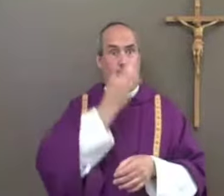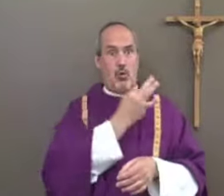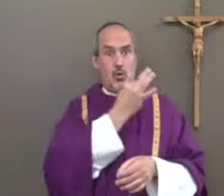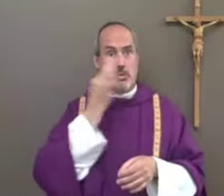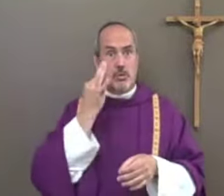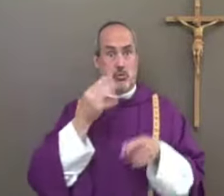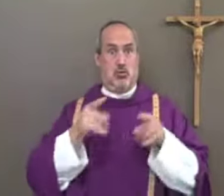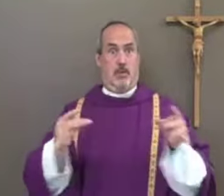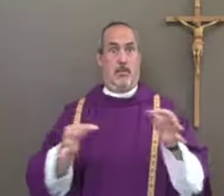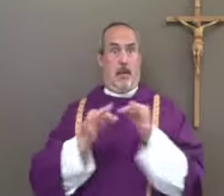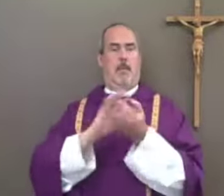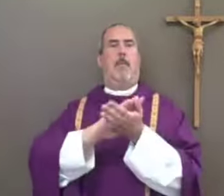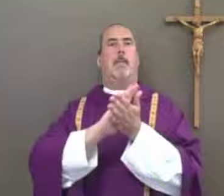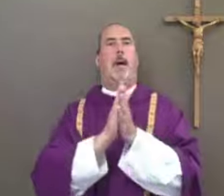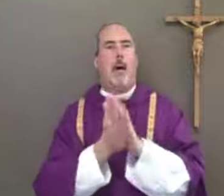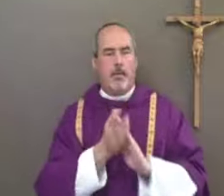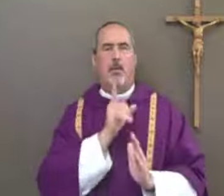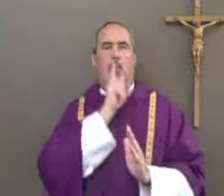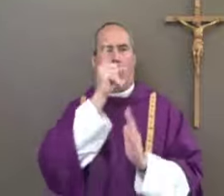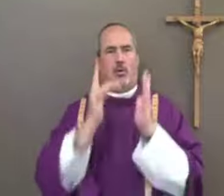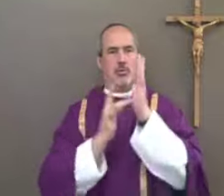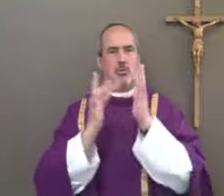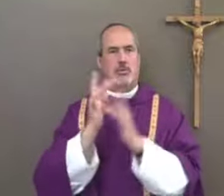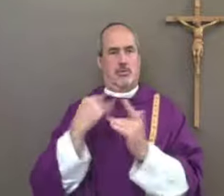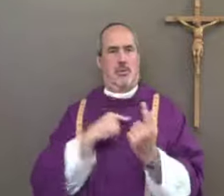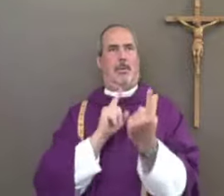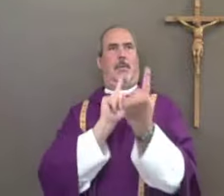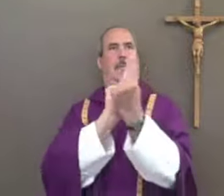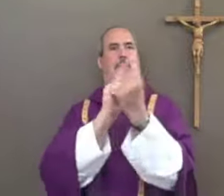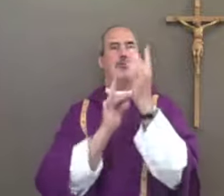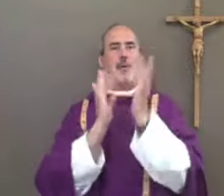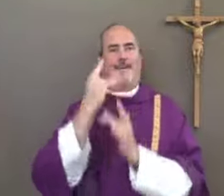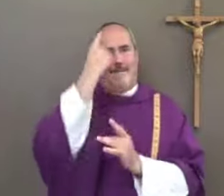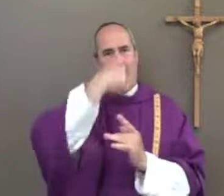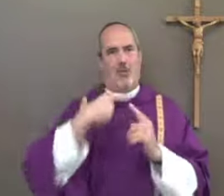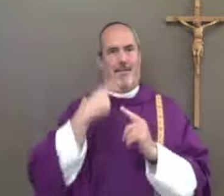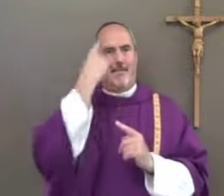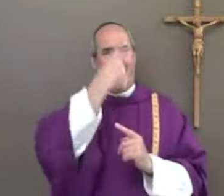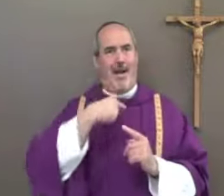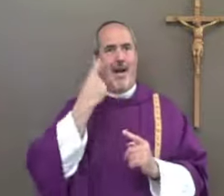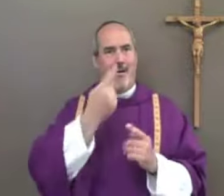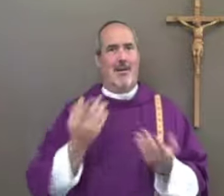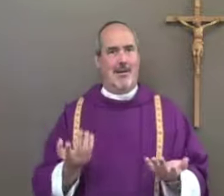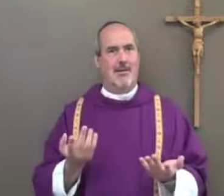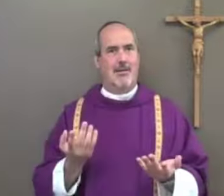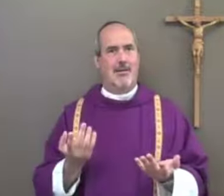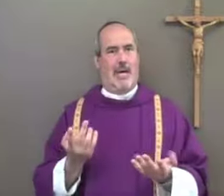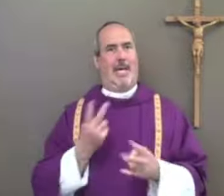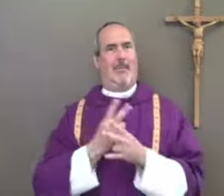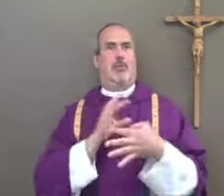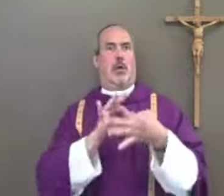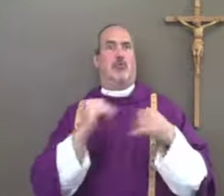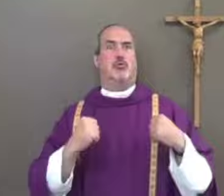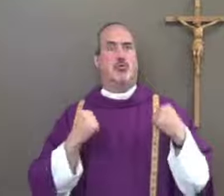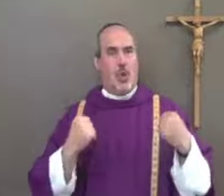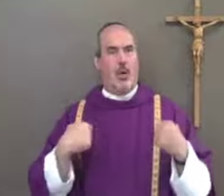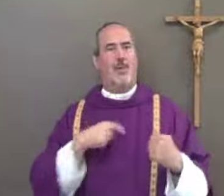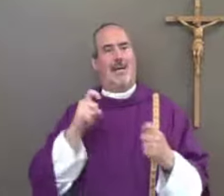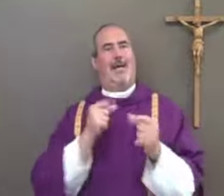that many times. When we meet Jesus in the Eucharist, we are meeting him face to face. We are keeping our